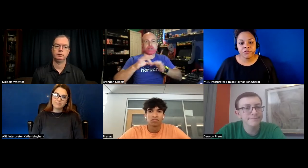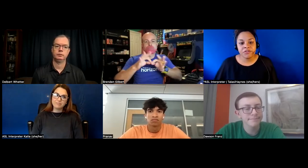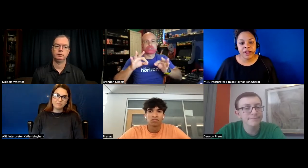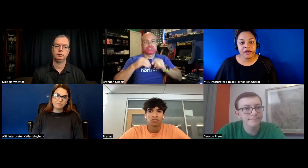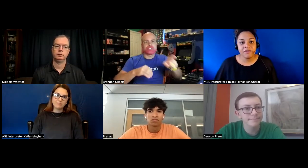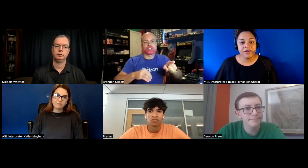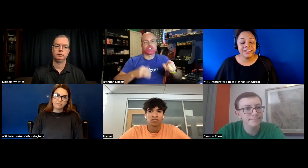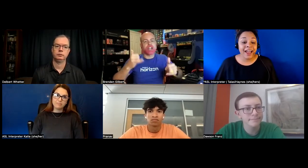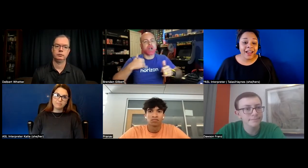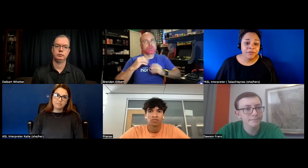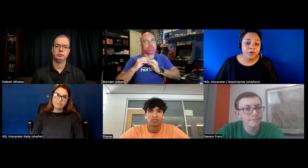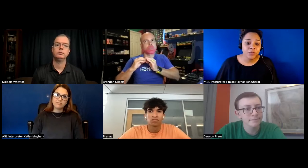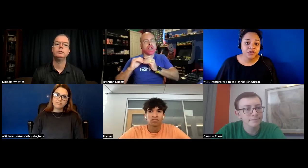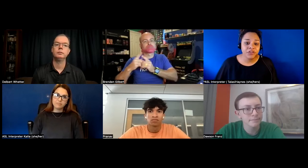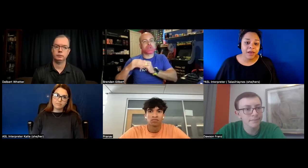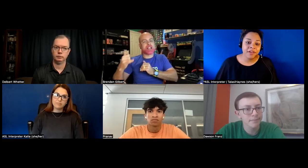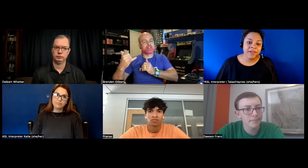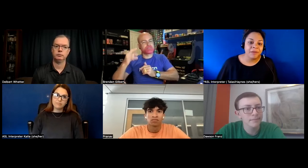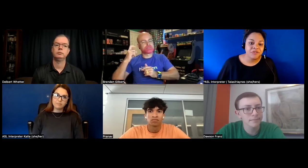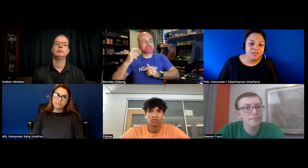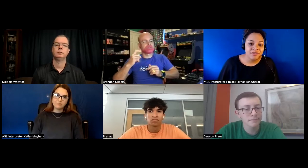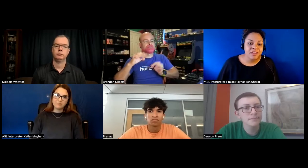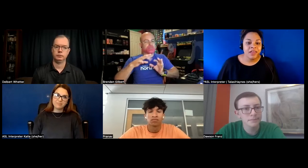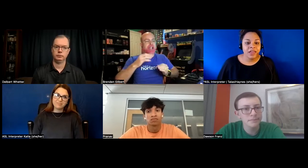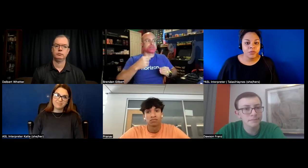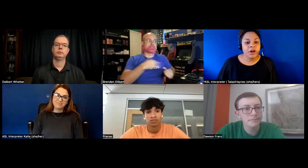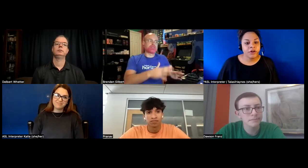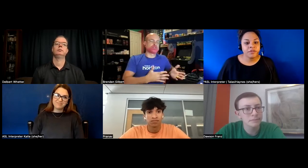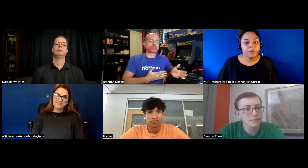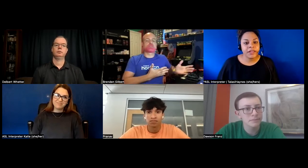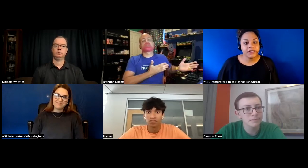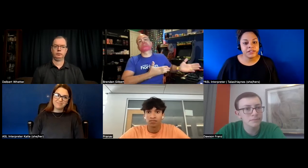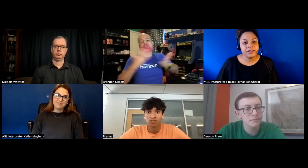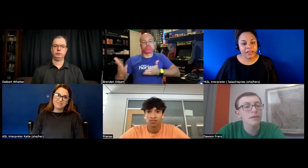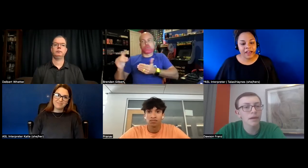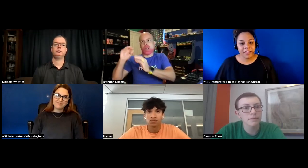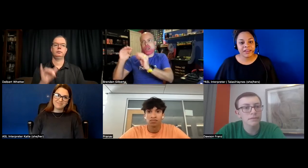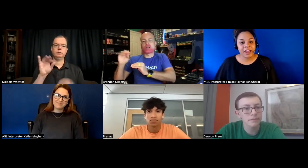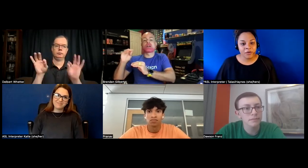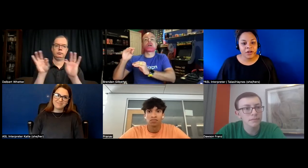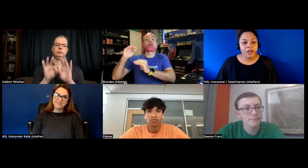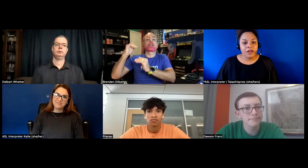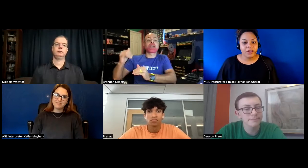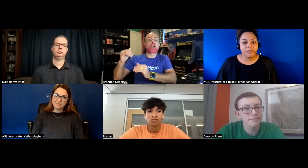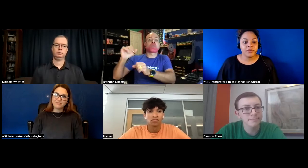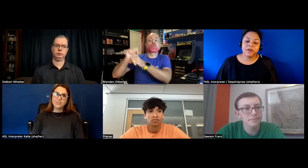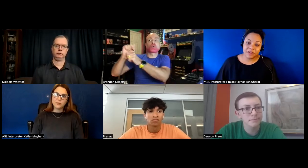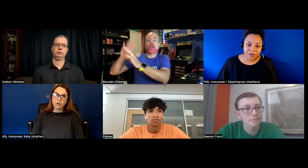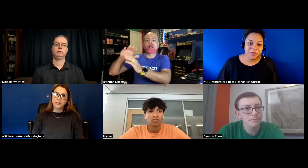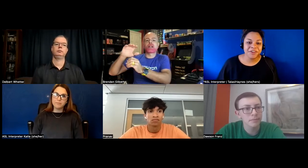don't have a tag for which apps have captions and we are debating to have that now um i've got to go on an